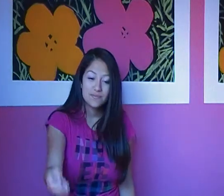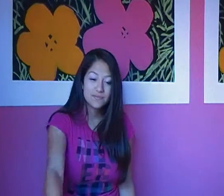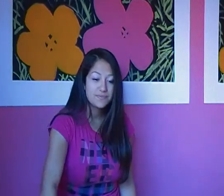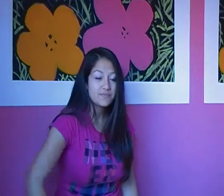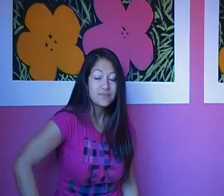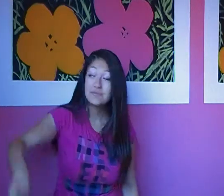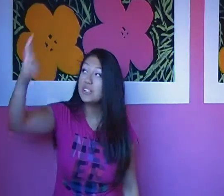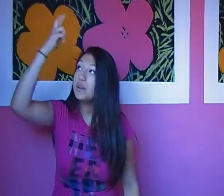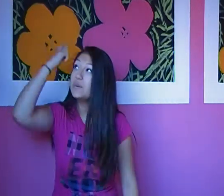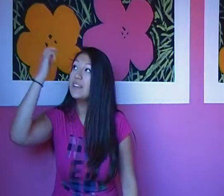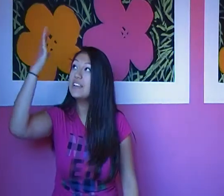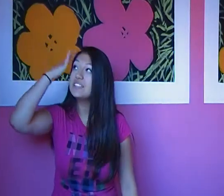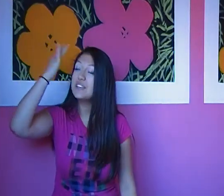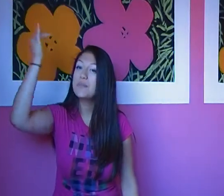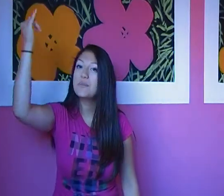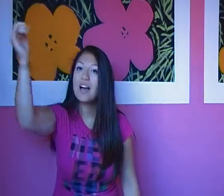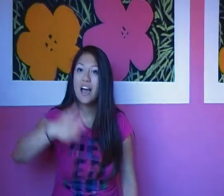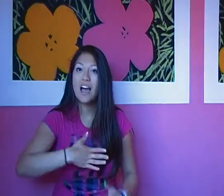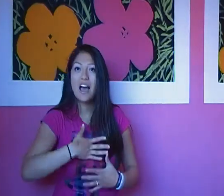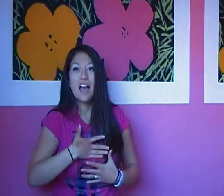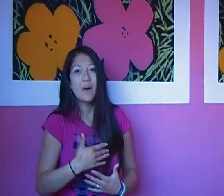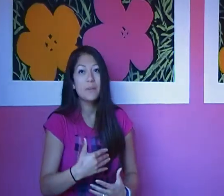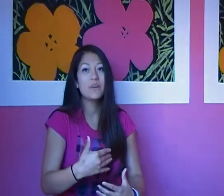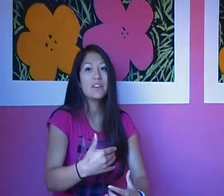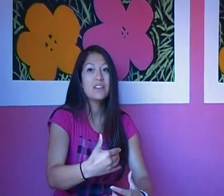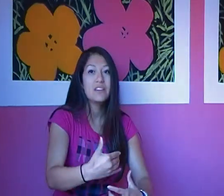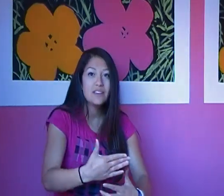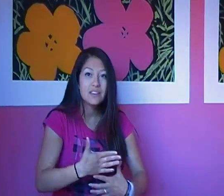The reason why I breathe.